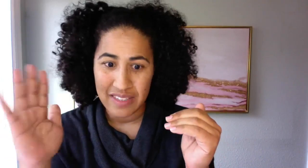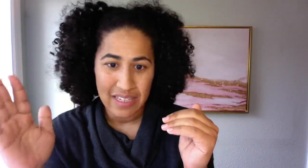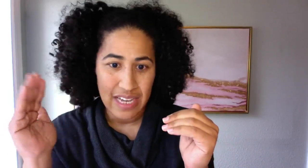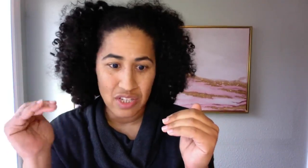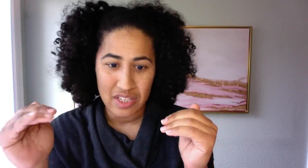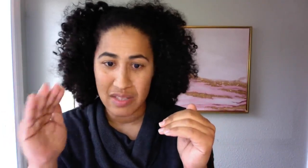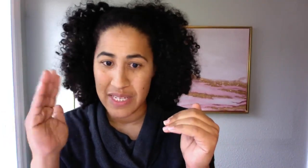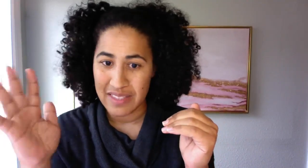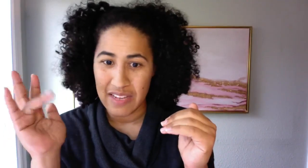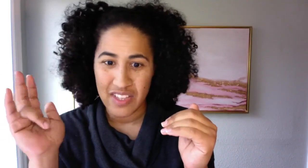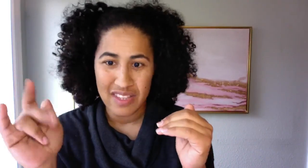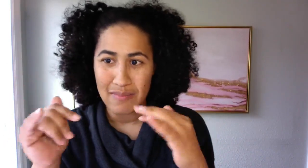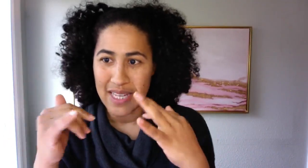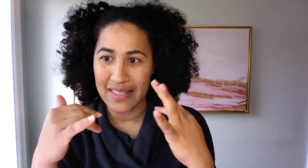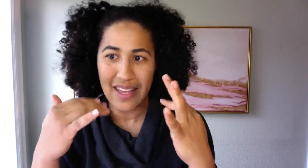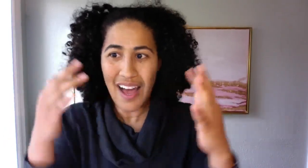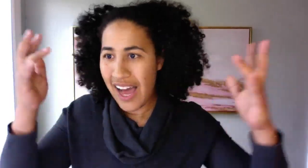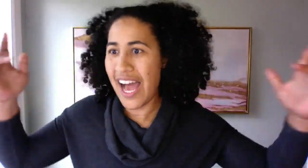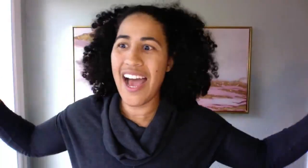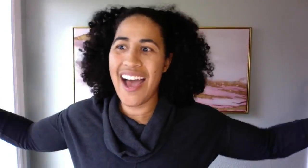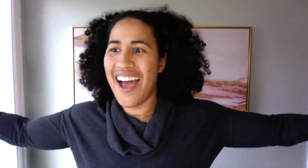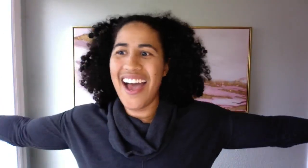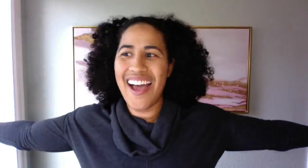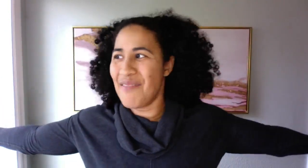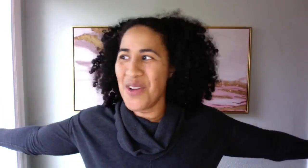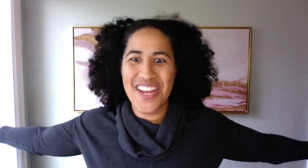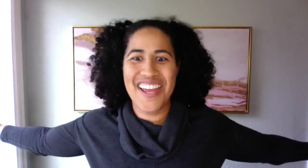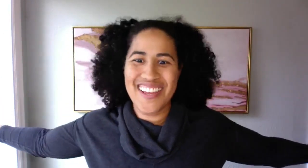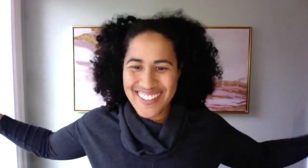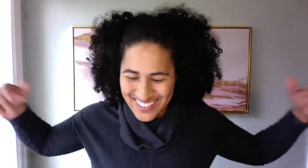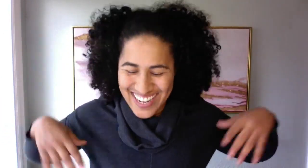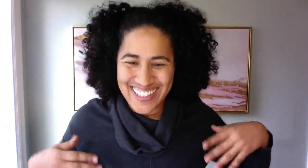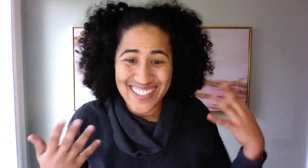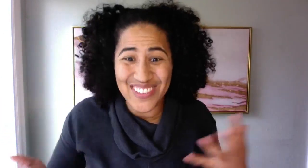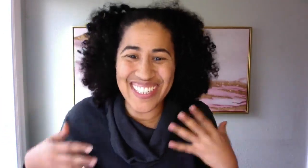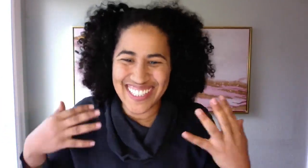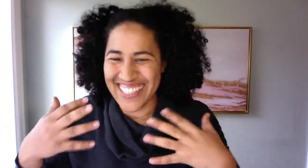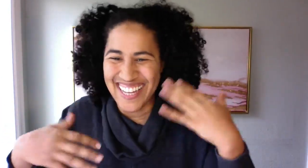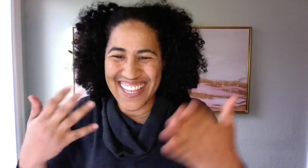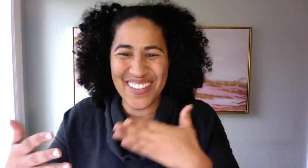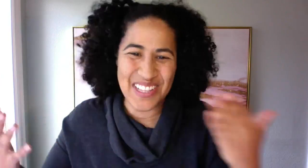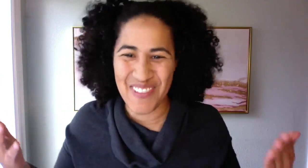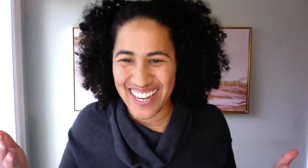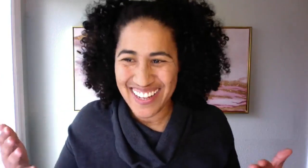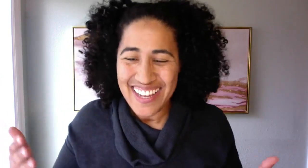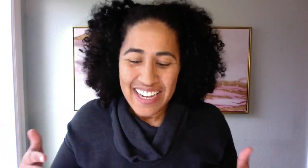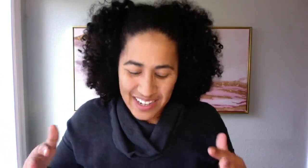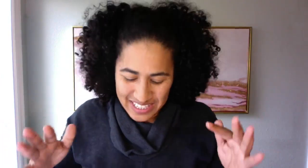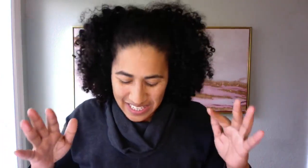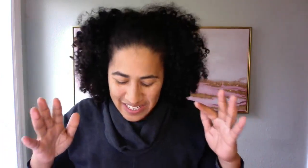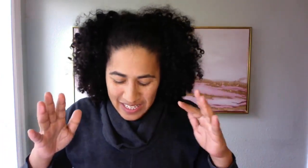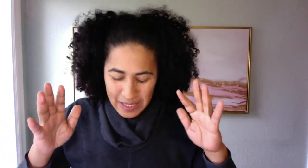connection. This makes safety. This makes, ah, I'm winning, right? That's what, that's all that's made. Okay. Um,